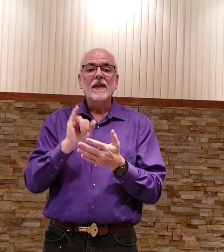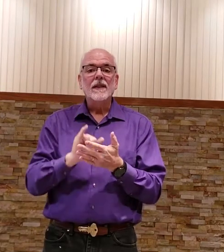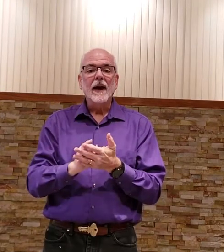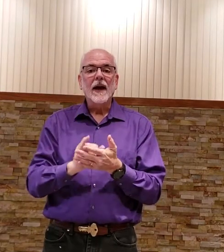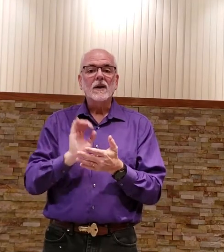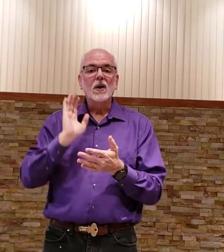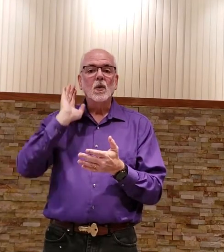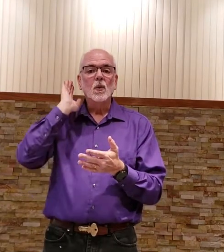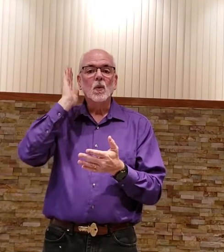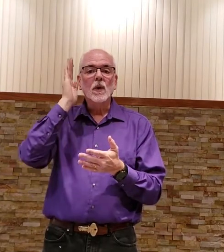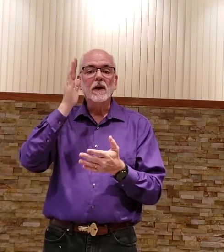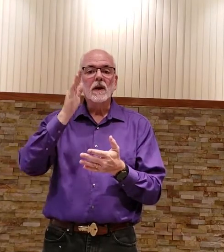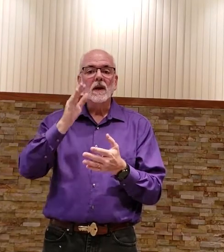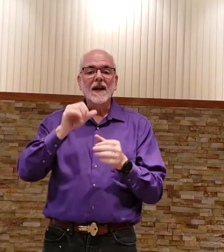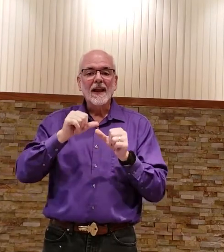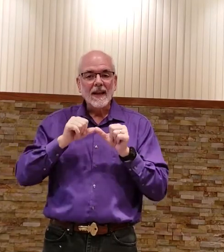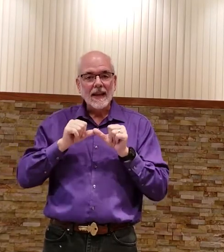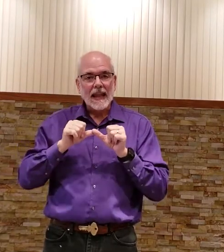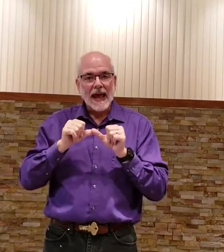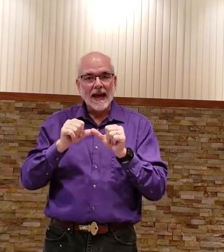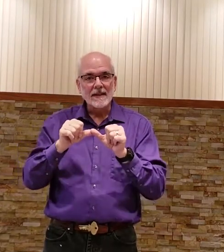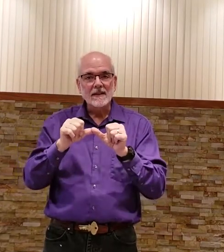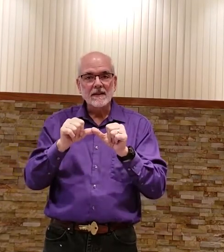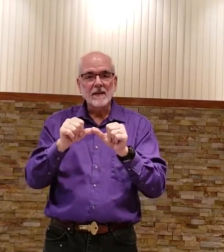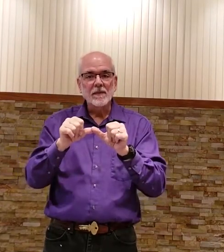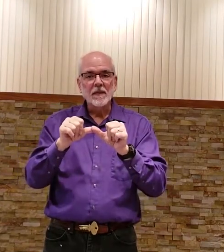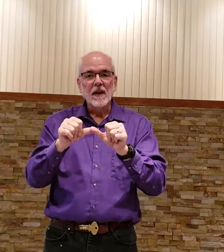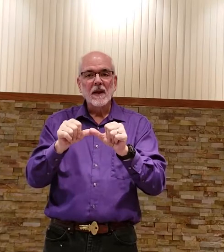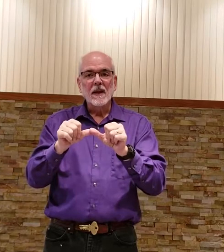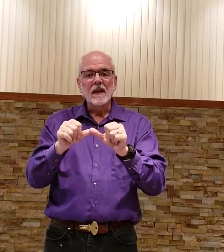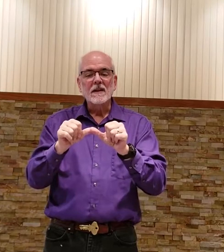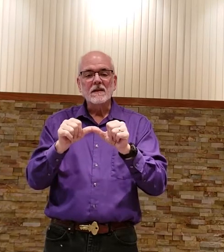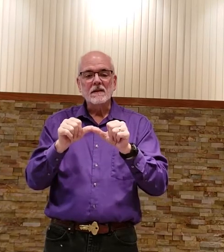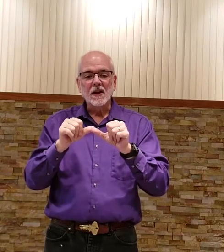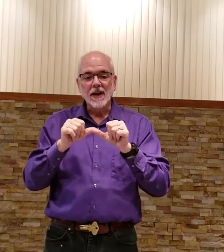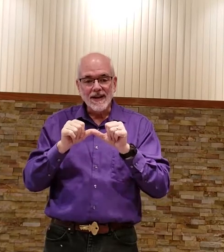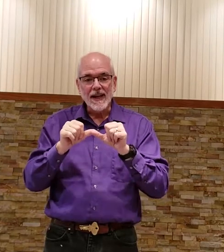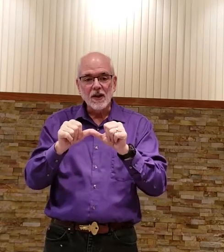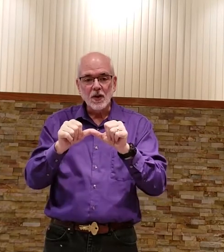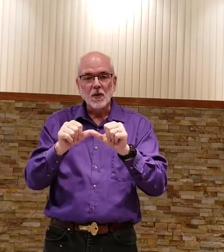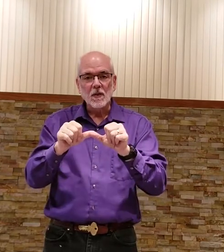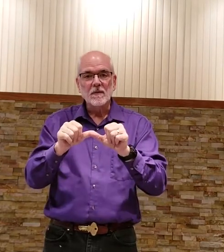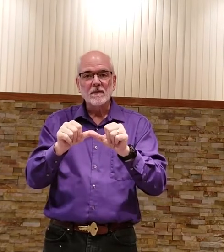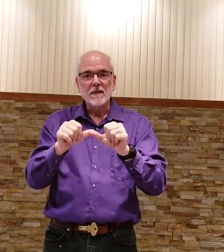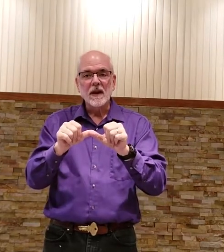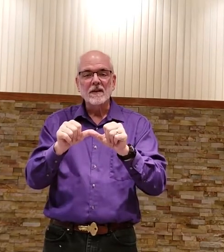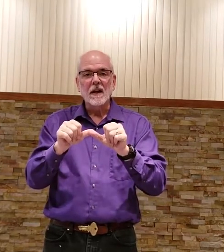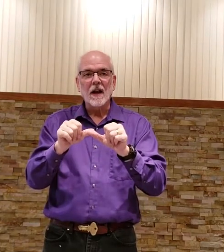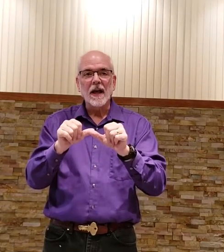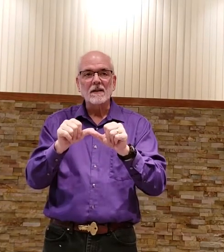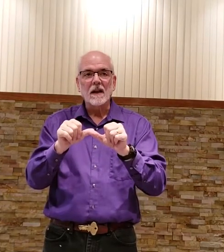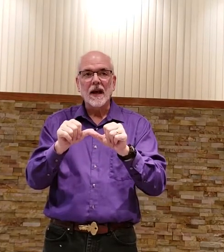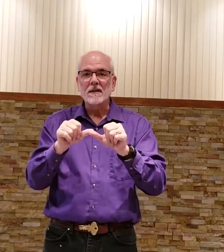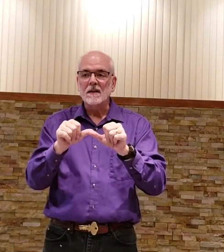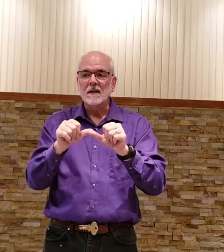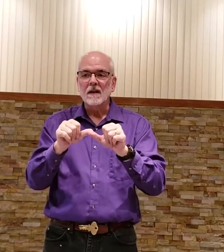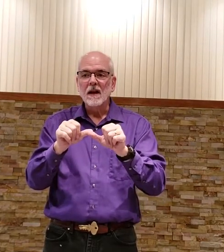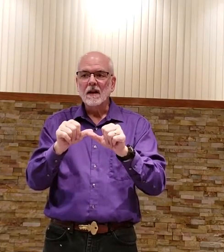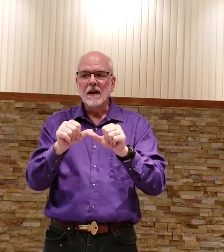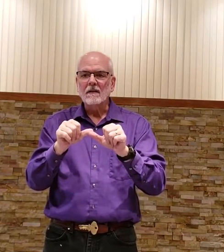that will last this is to continue it's not last last and like